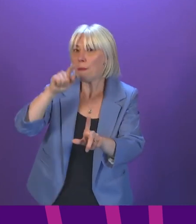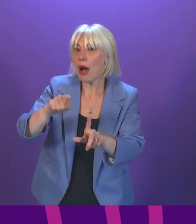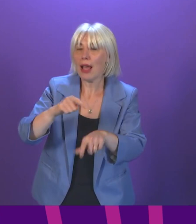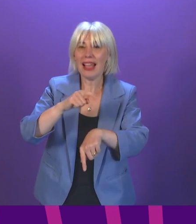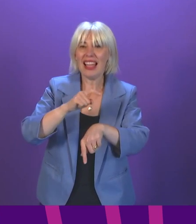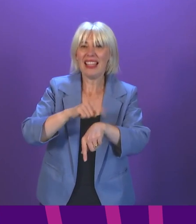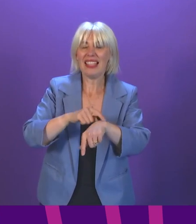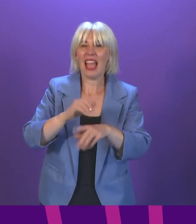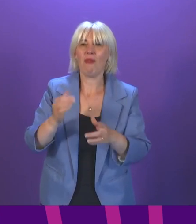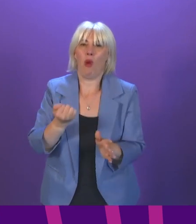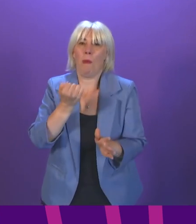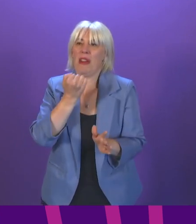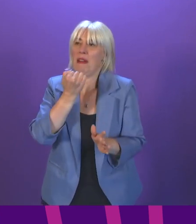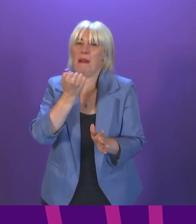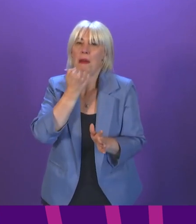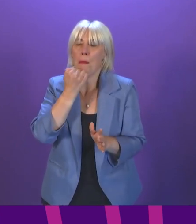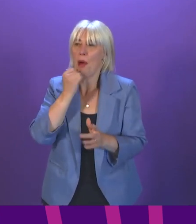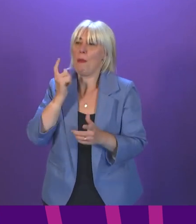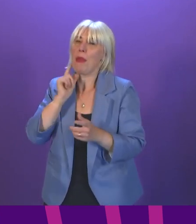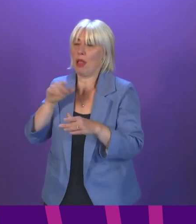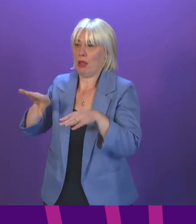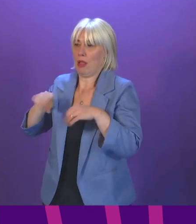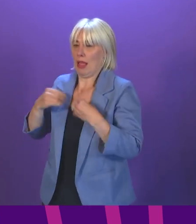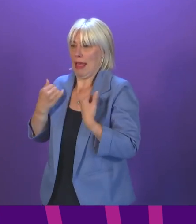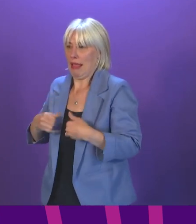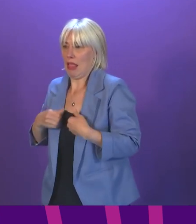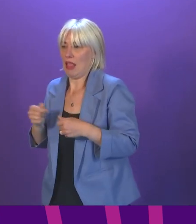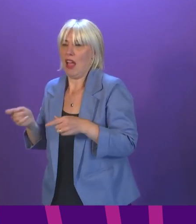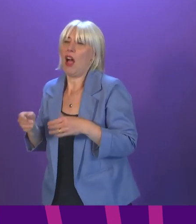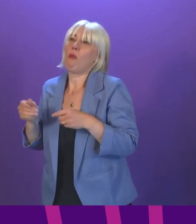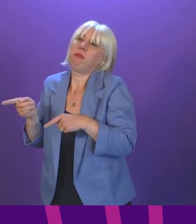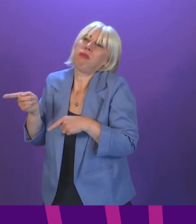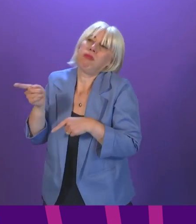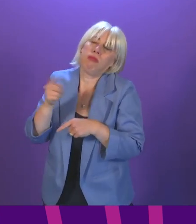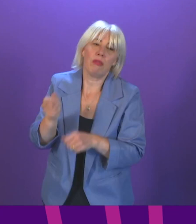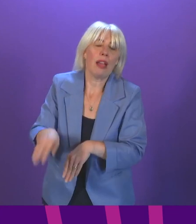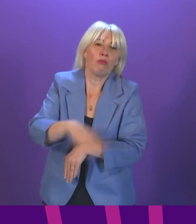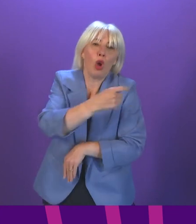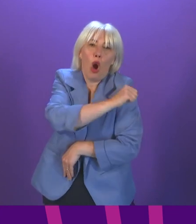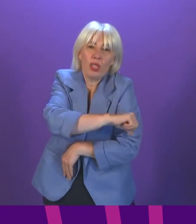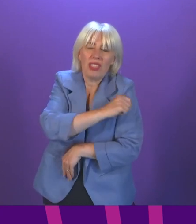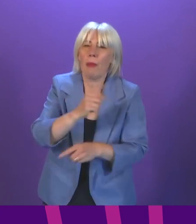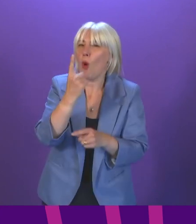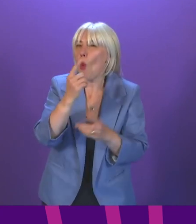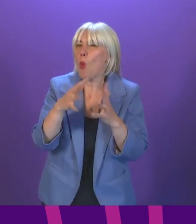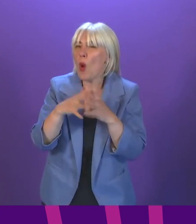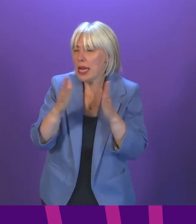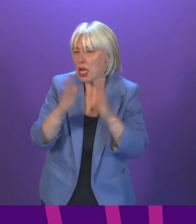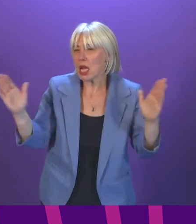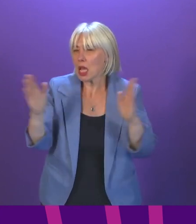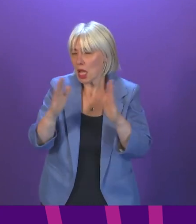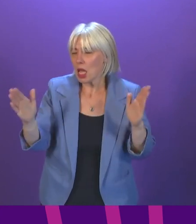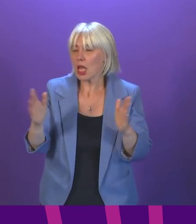time lag between case numbers and hospital admissions. It always takes a week or so before any improvement in the number of cases feeds through